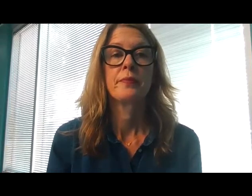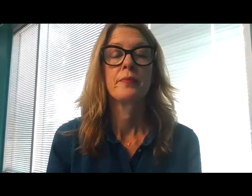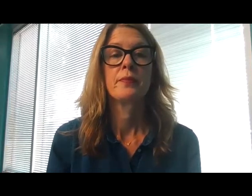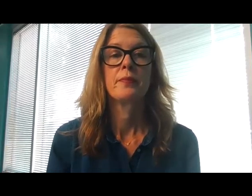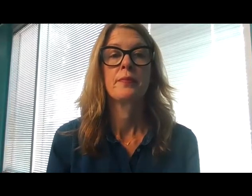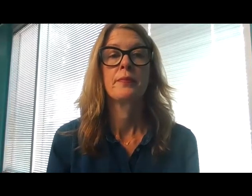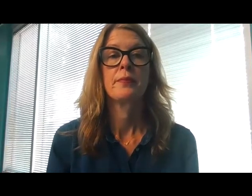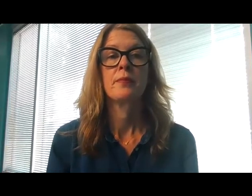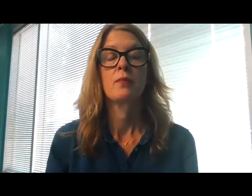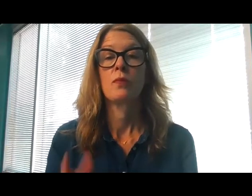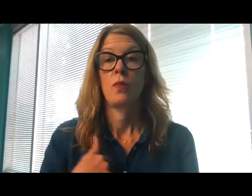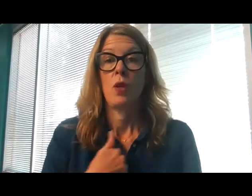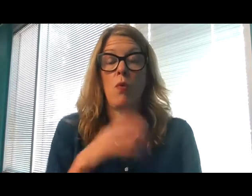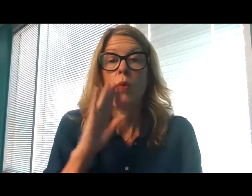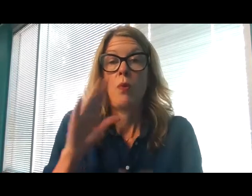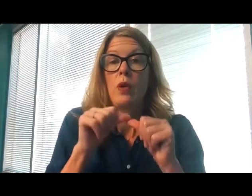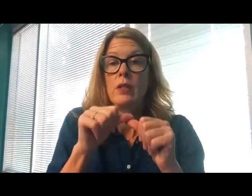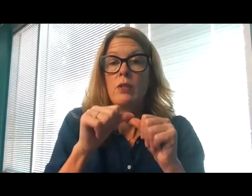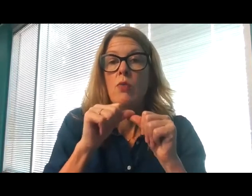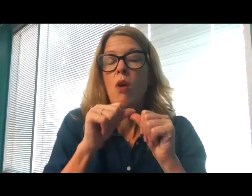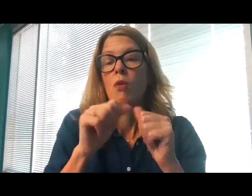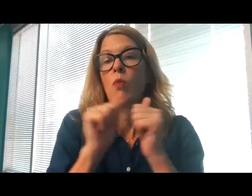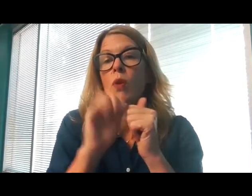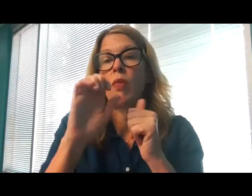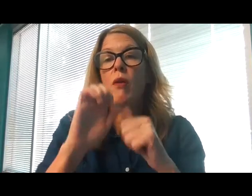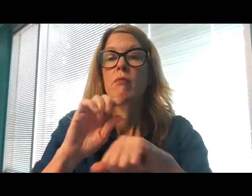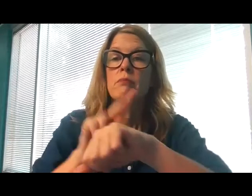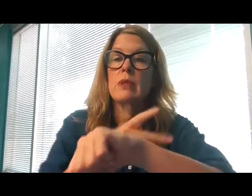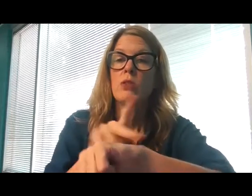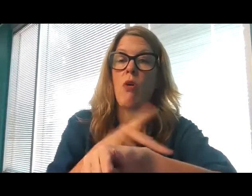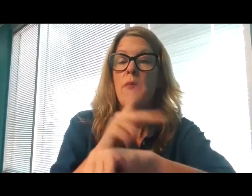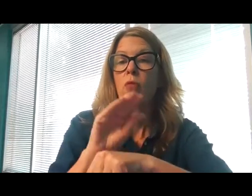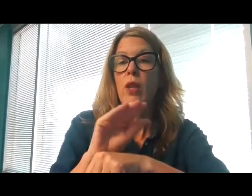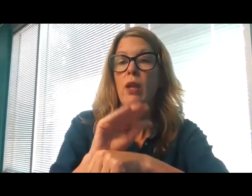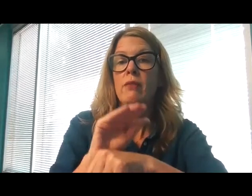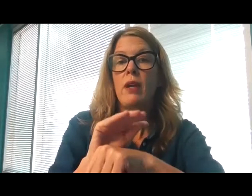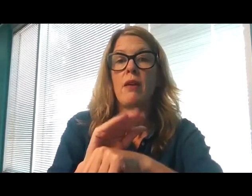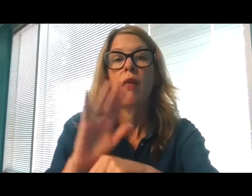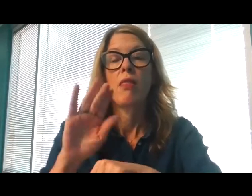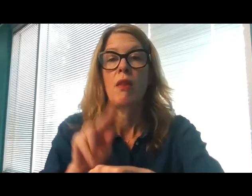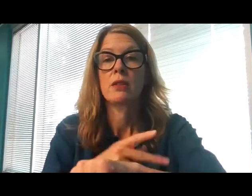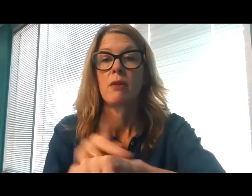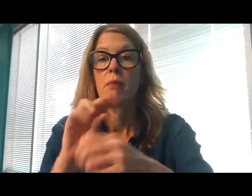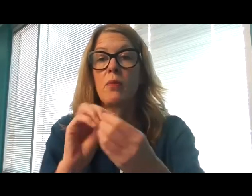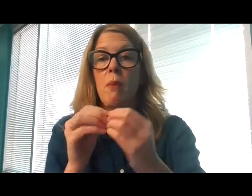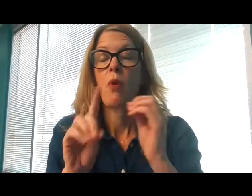I will continue on with our psalm for tonight, which is Psalm 119.